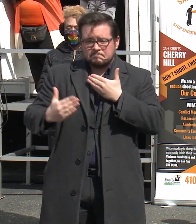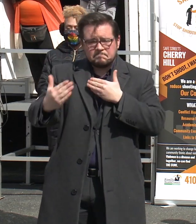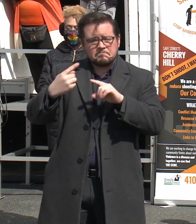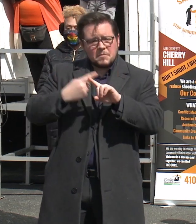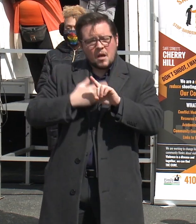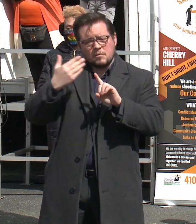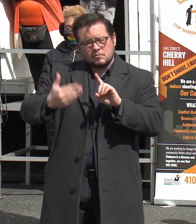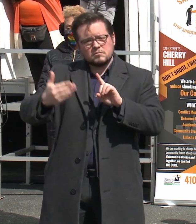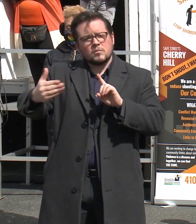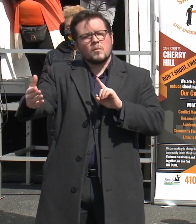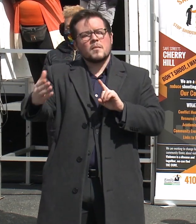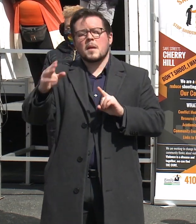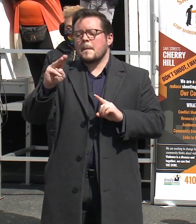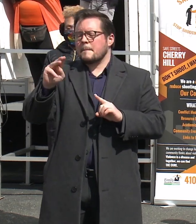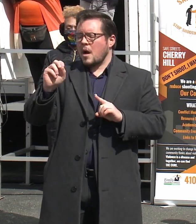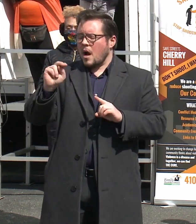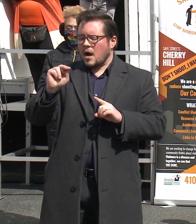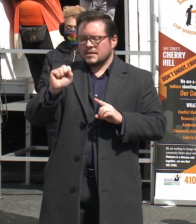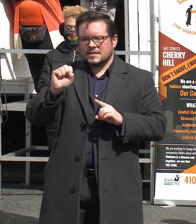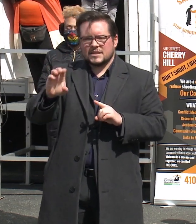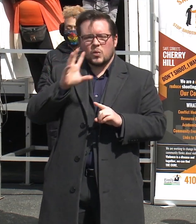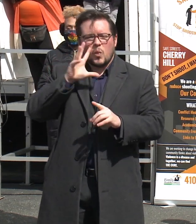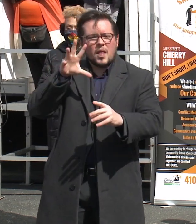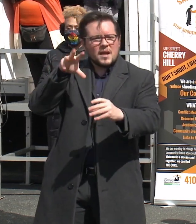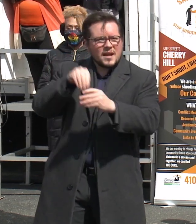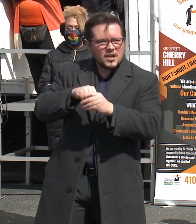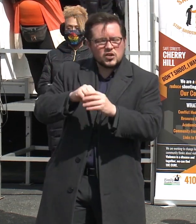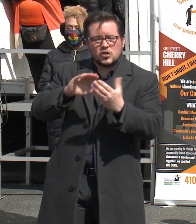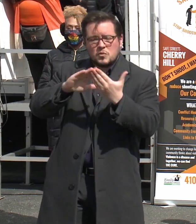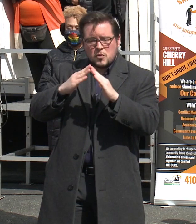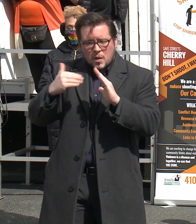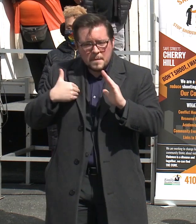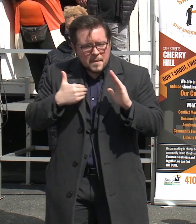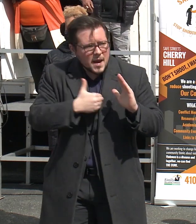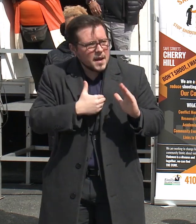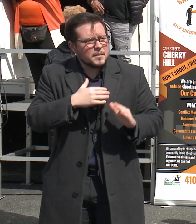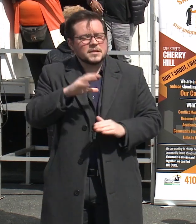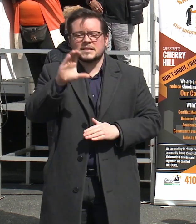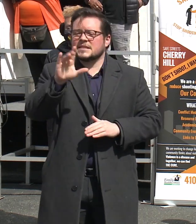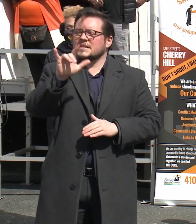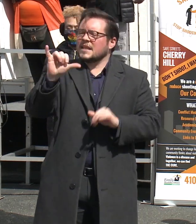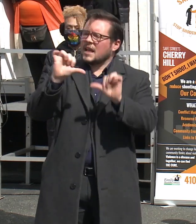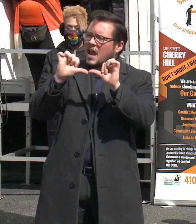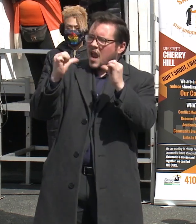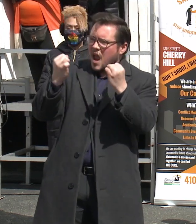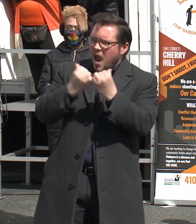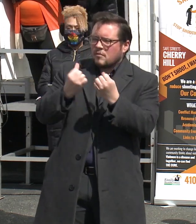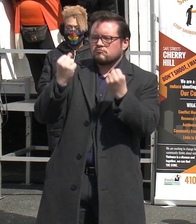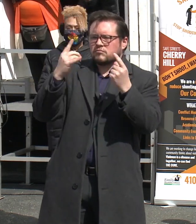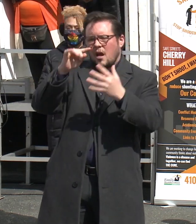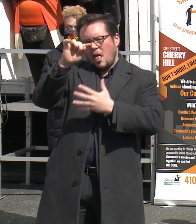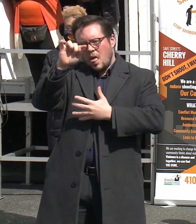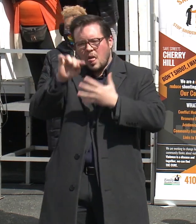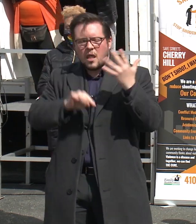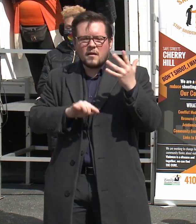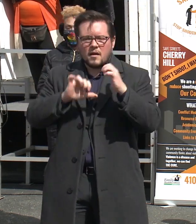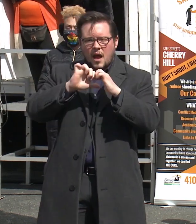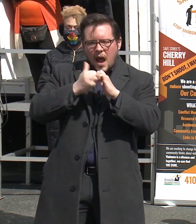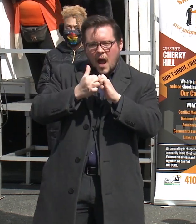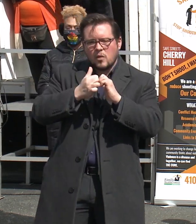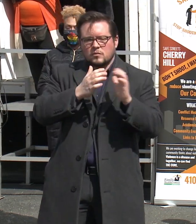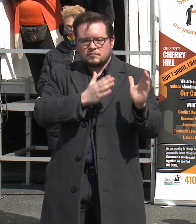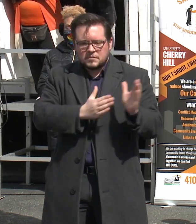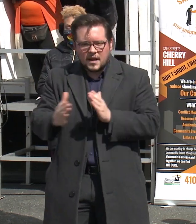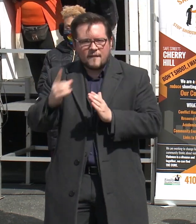MOSI will engage community members, city agencies, and a variety of stakeholders to co-produce the City's operational plan for public safety,